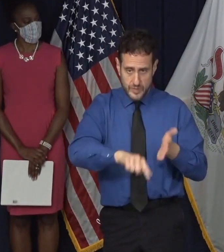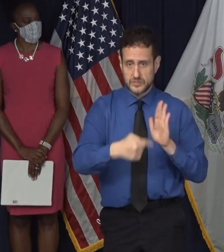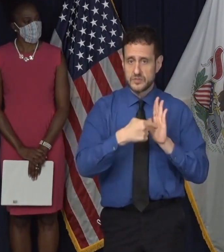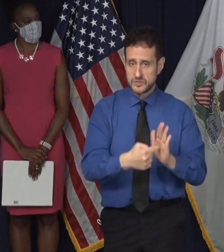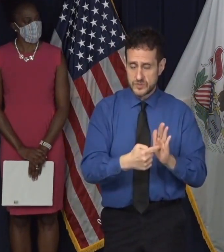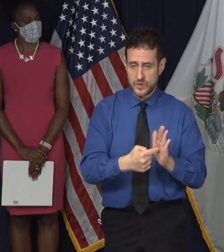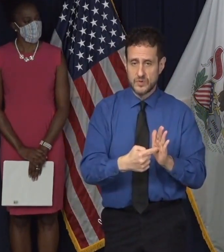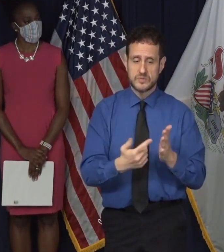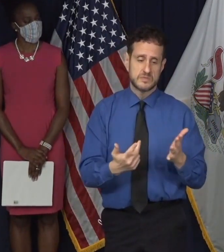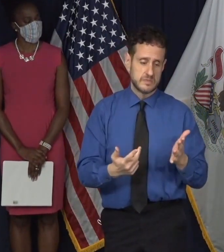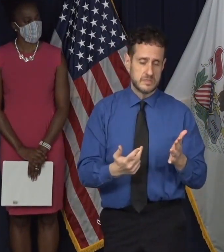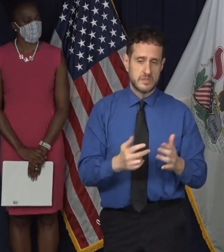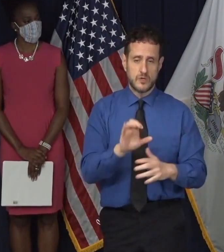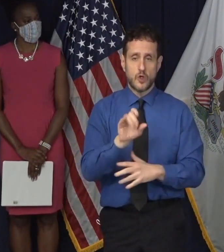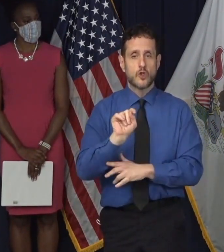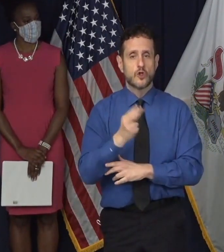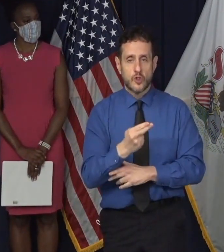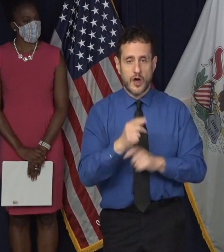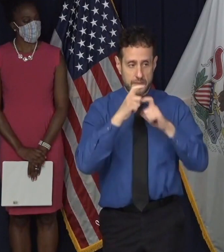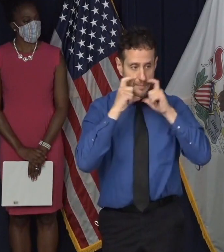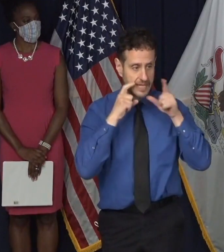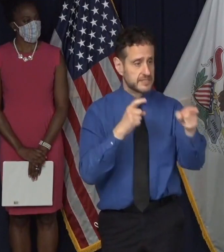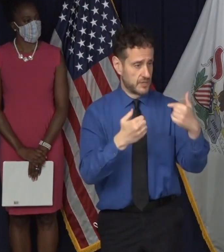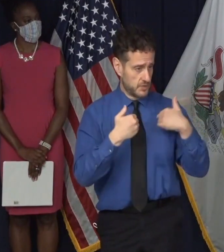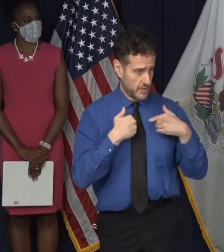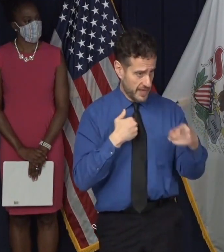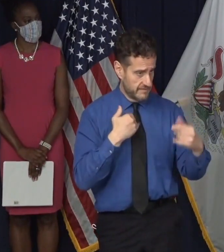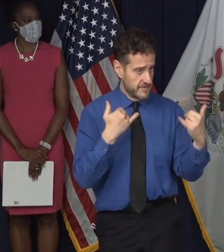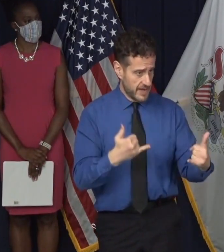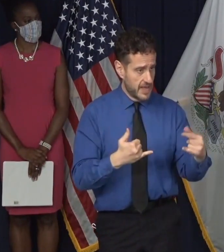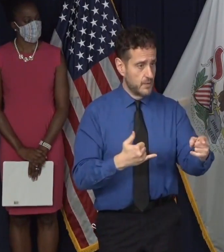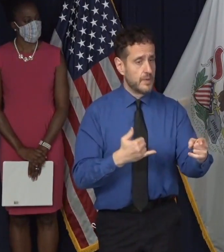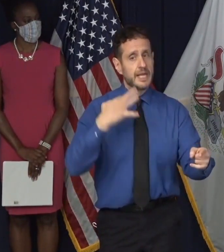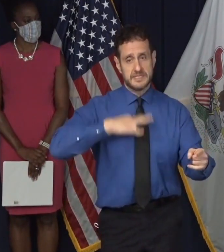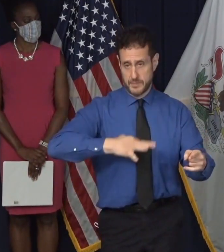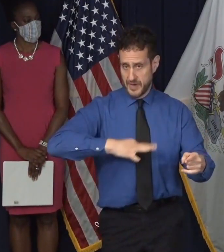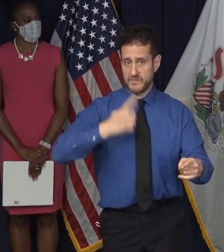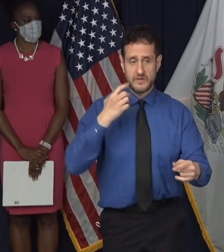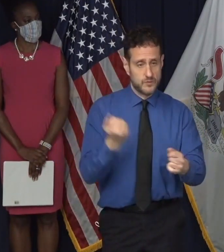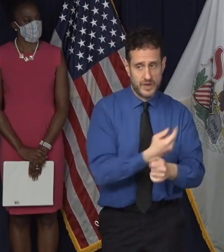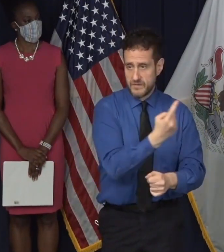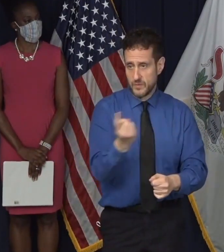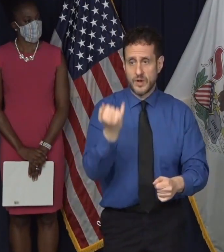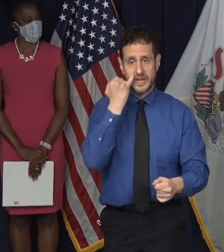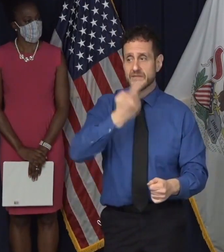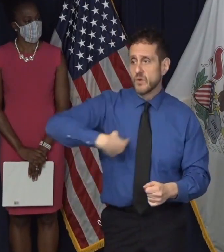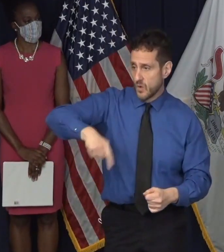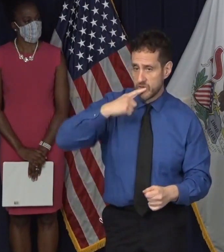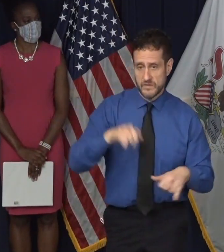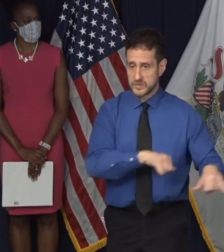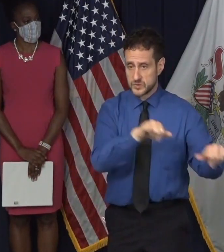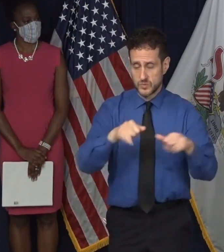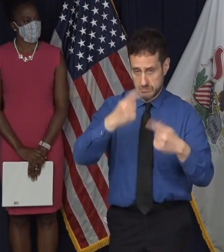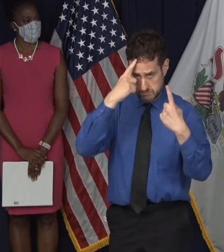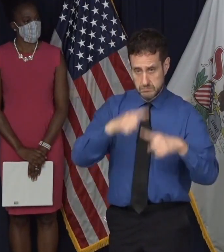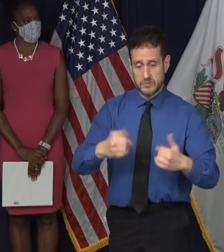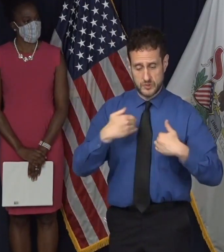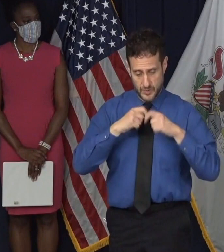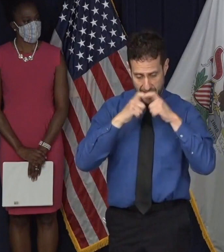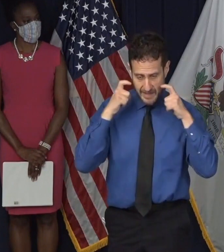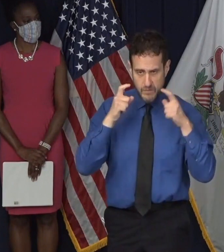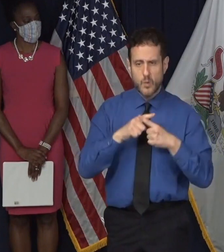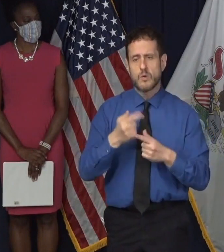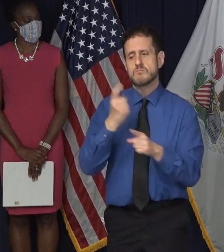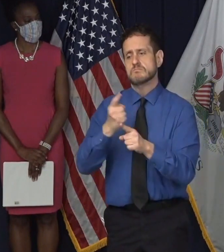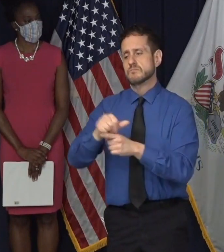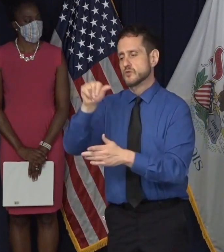that even the cloth mask that you have on now is a benefit to everybody. If we would all wear one or a, or a surgical mask